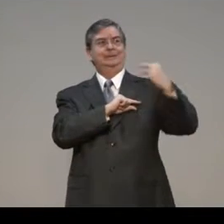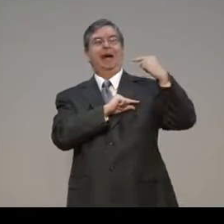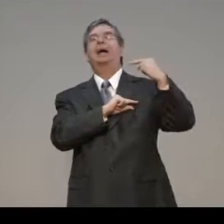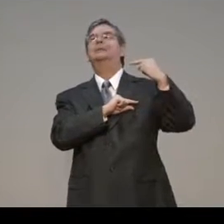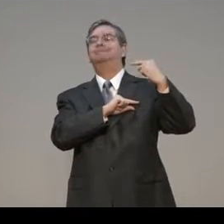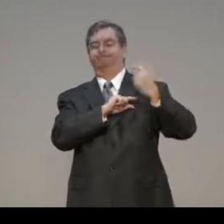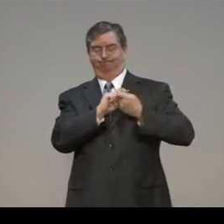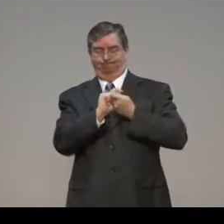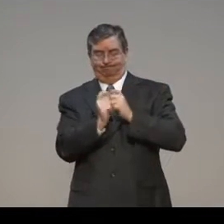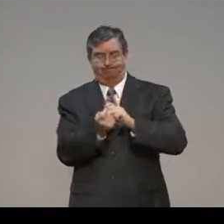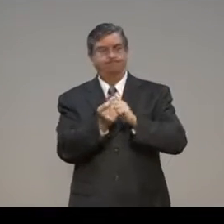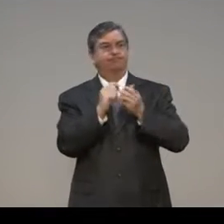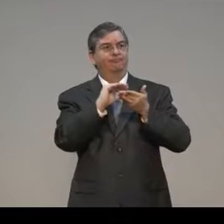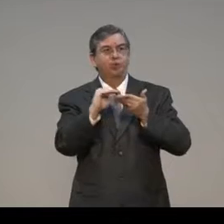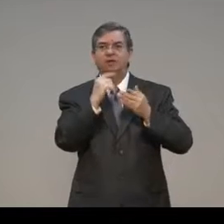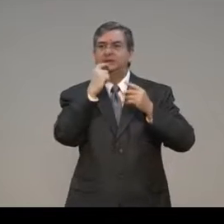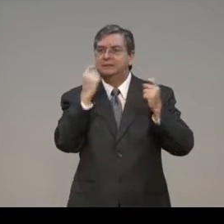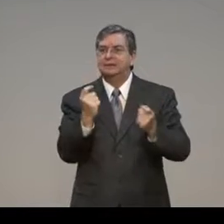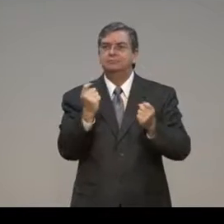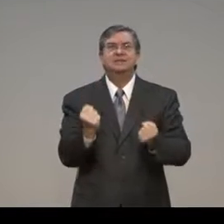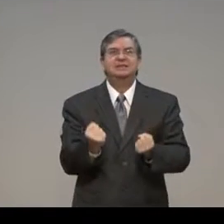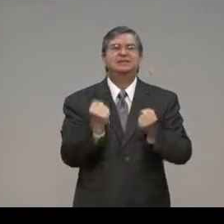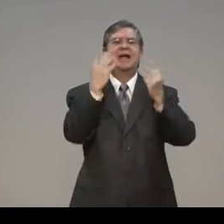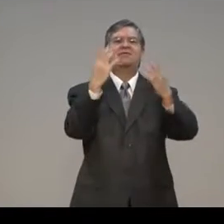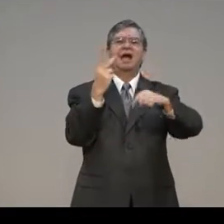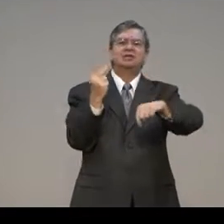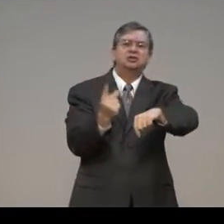The law helps convict people. It did in the Old Testament.